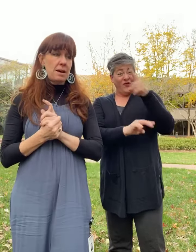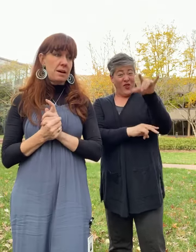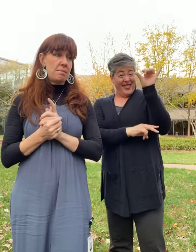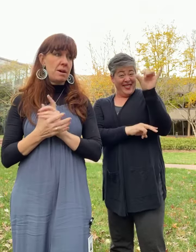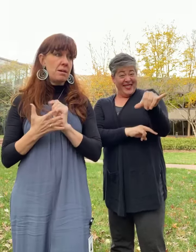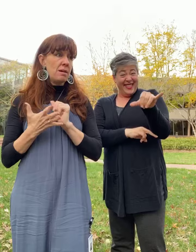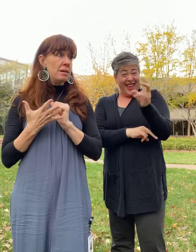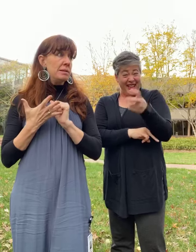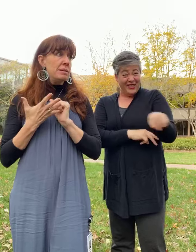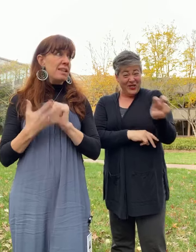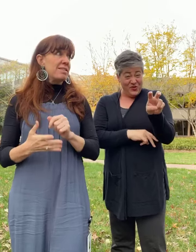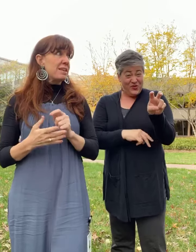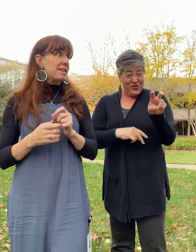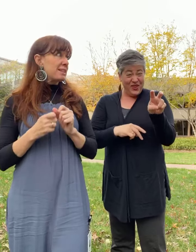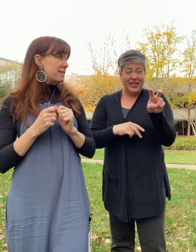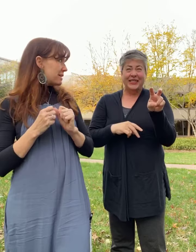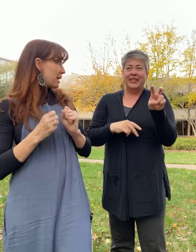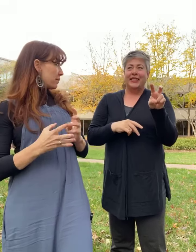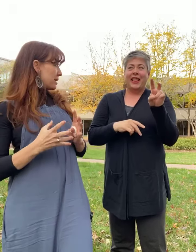Um, I think that's everything.